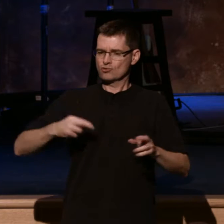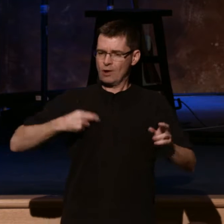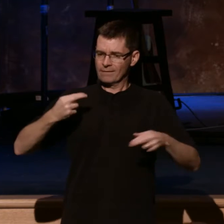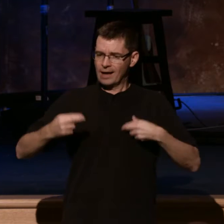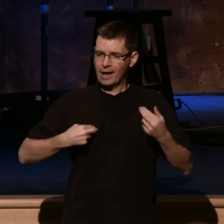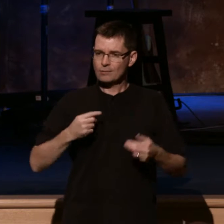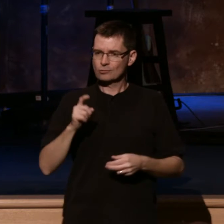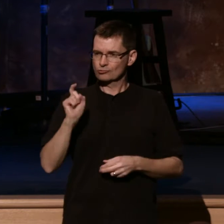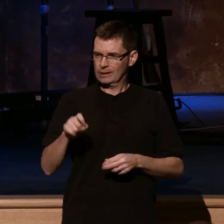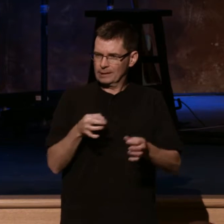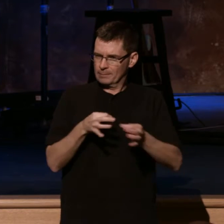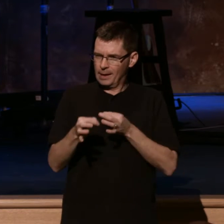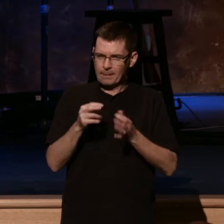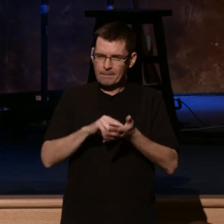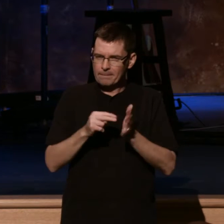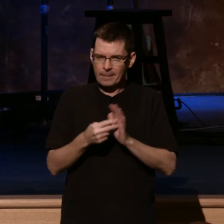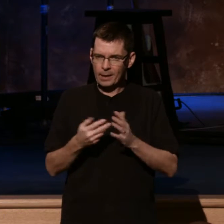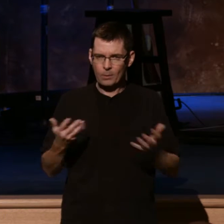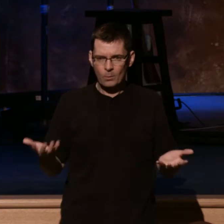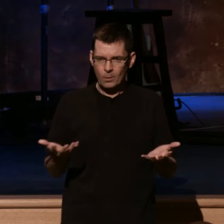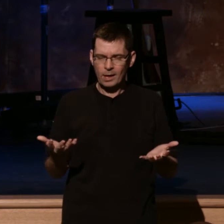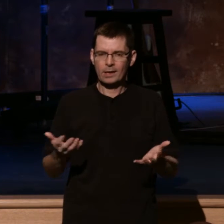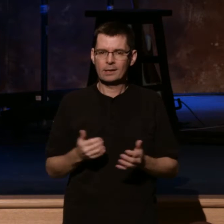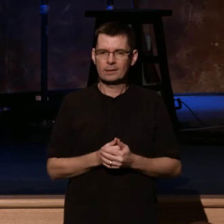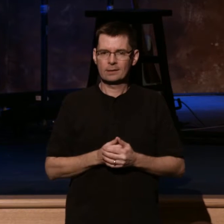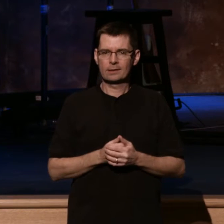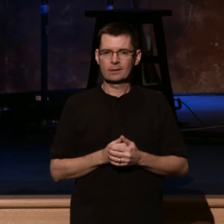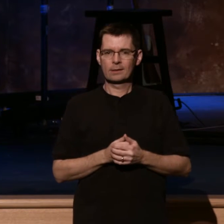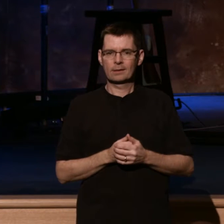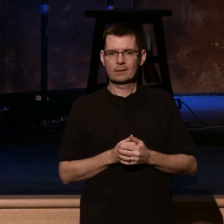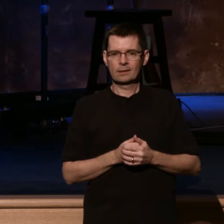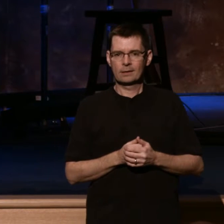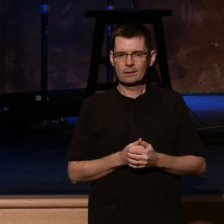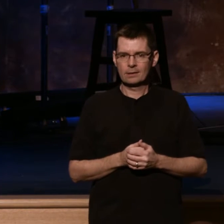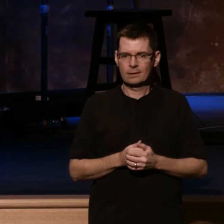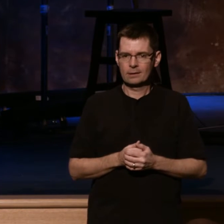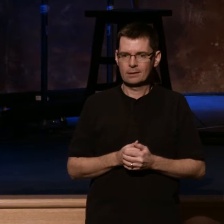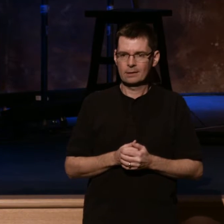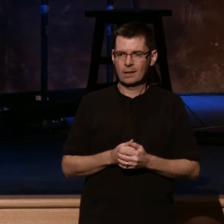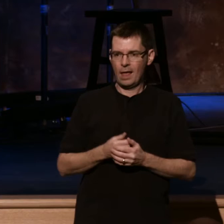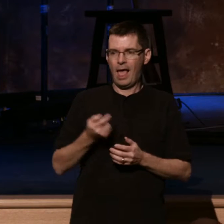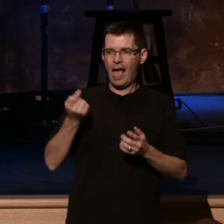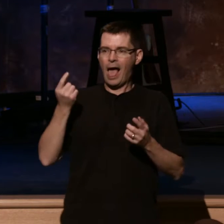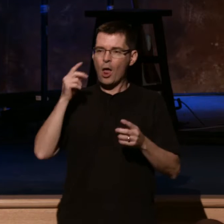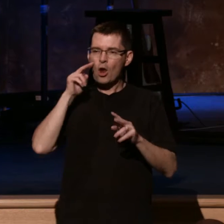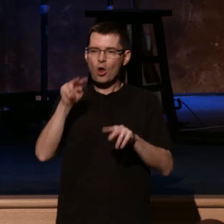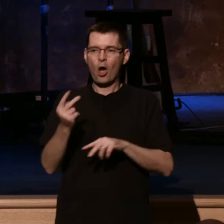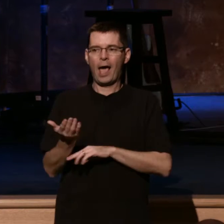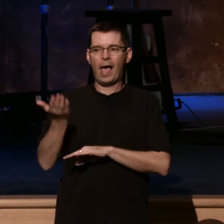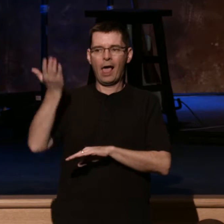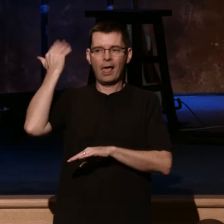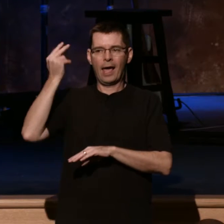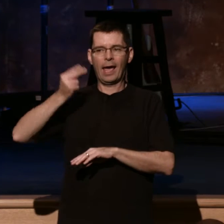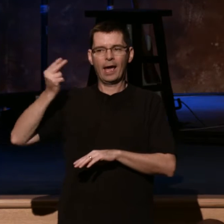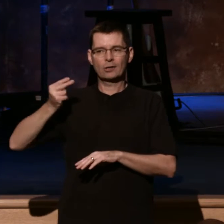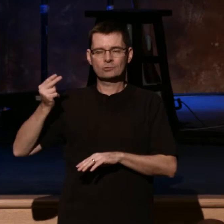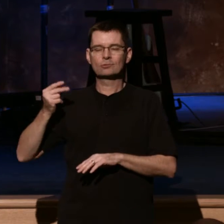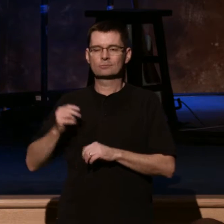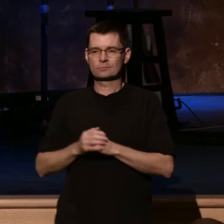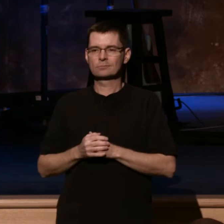think, needs some definition as we jump into this text. There have been many of them. I love what Ian Murray says. He says, revival is an